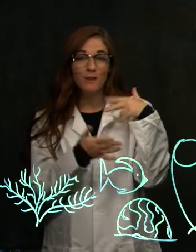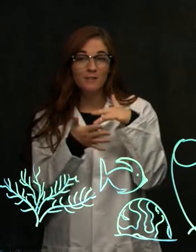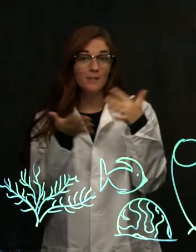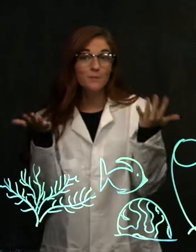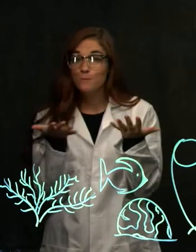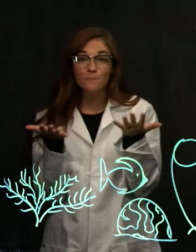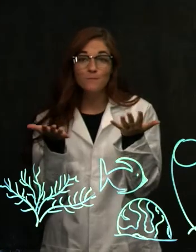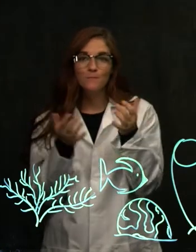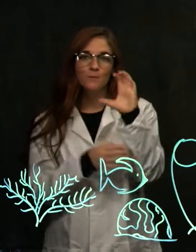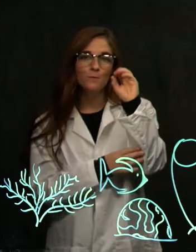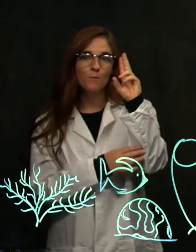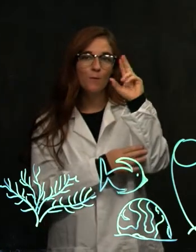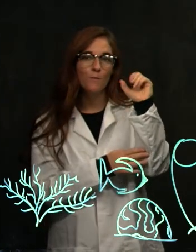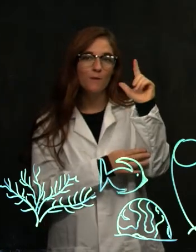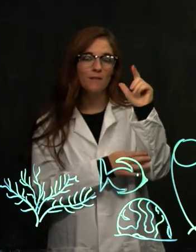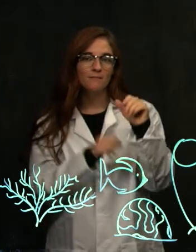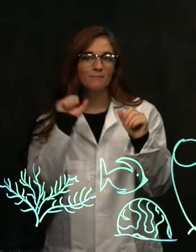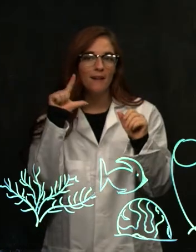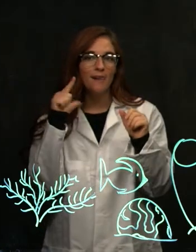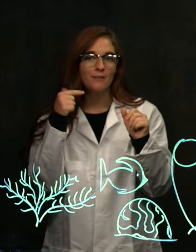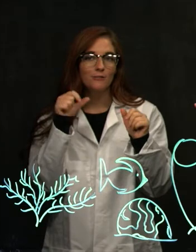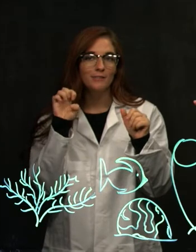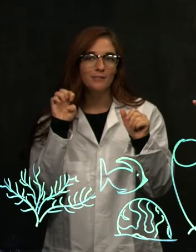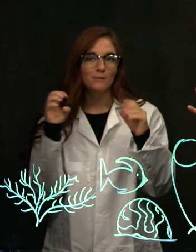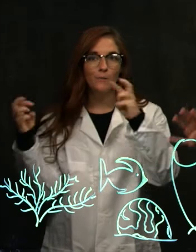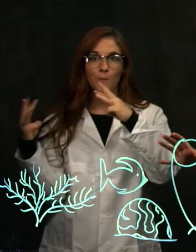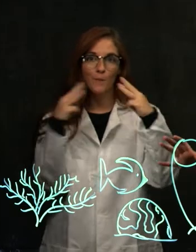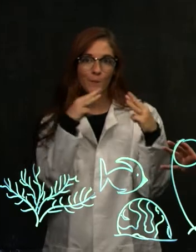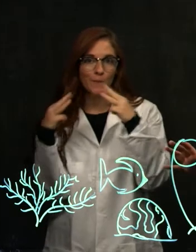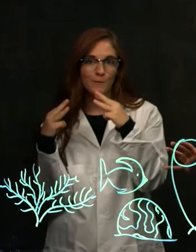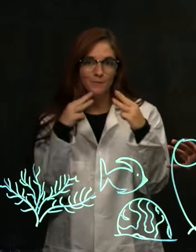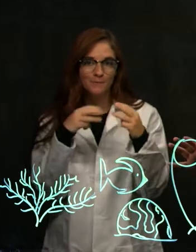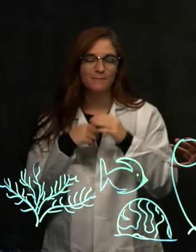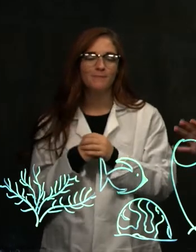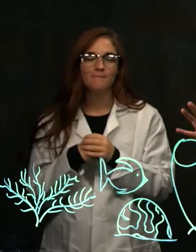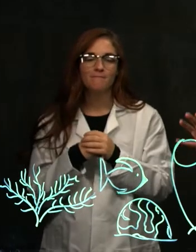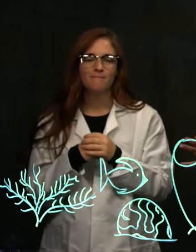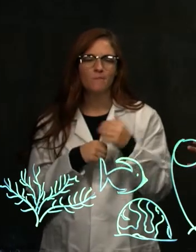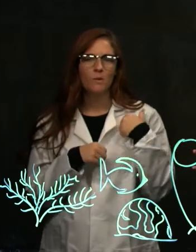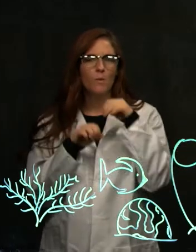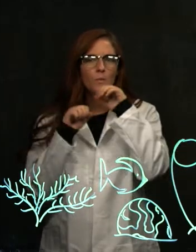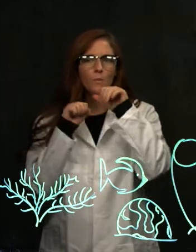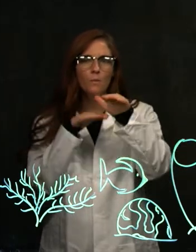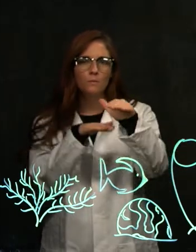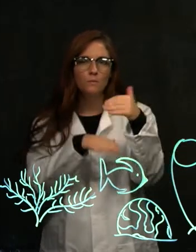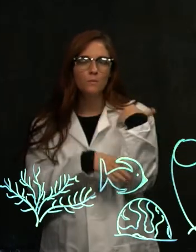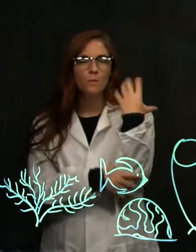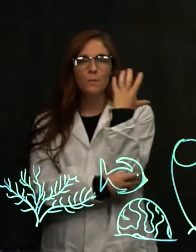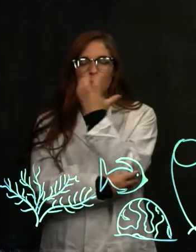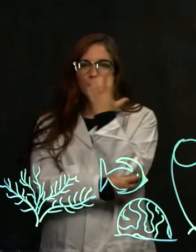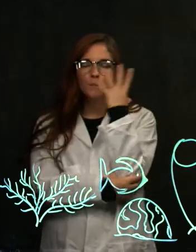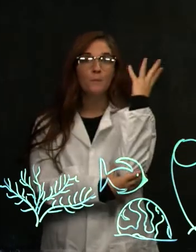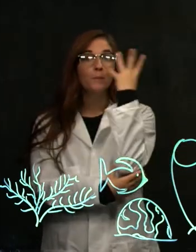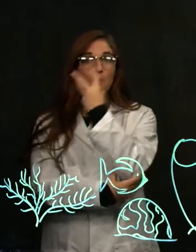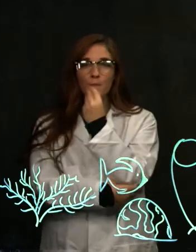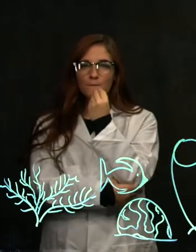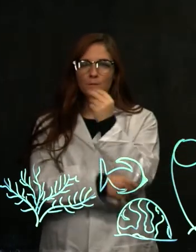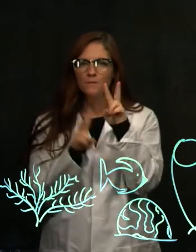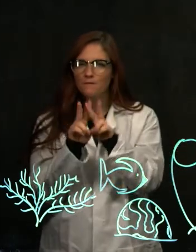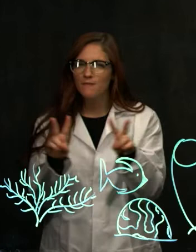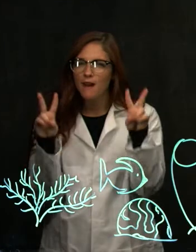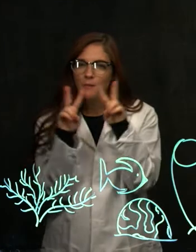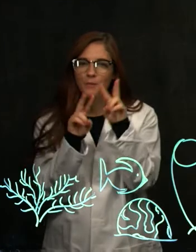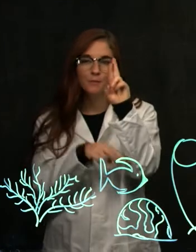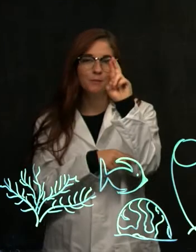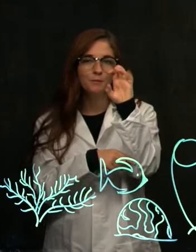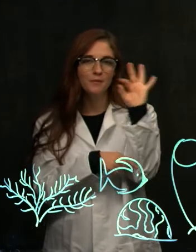zone of Coral Nelty. So in our oceans we have these beautiful amazing invaluable reefs